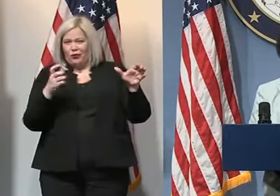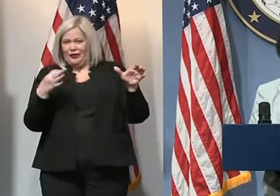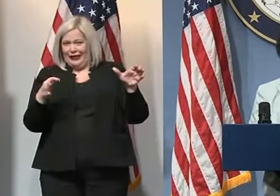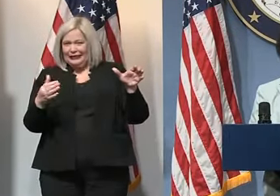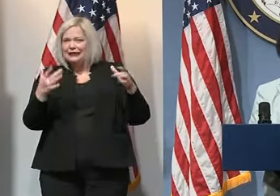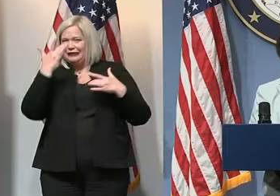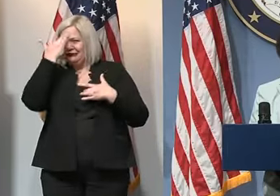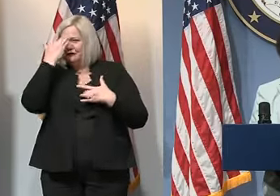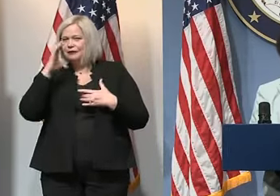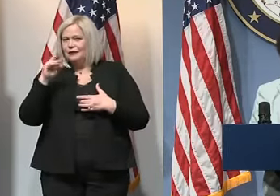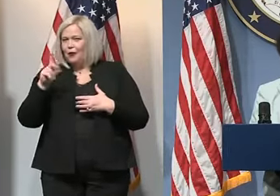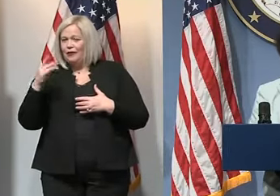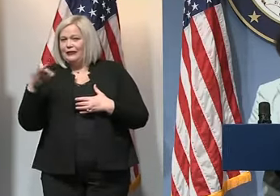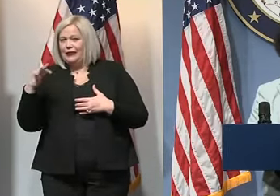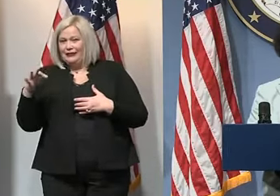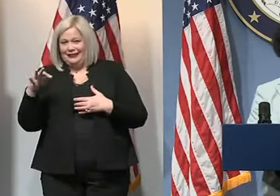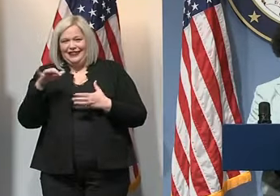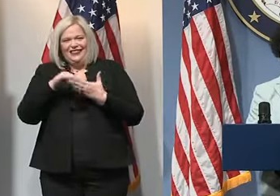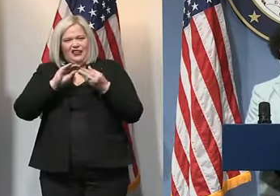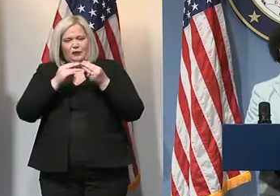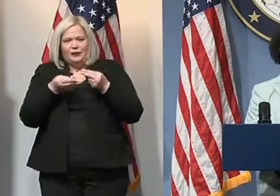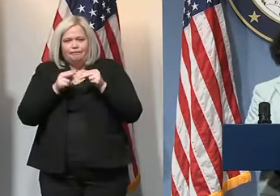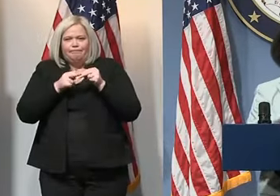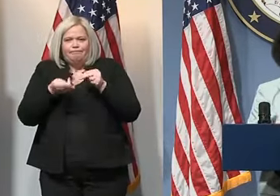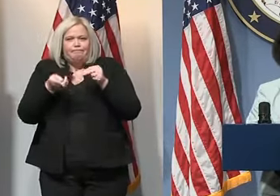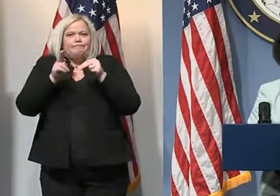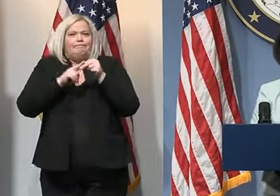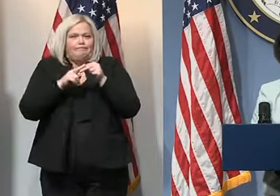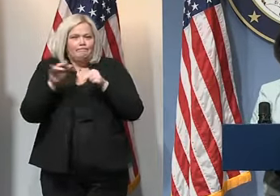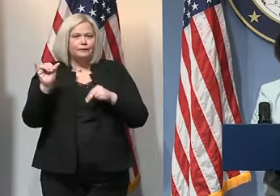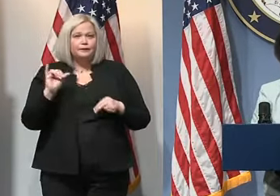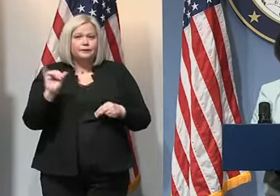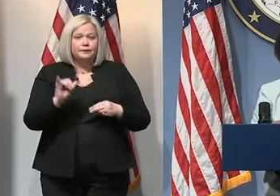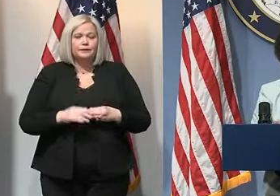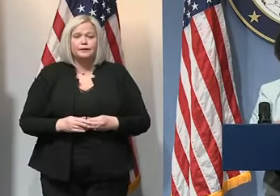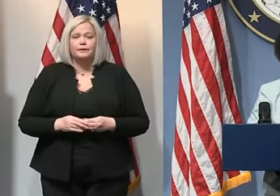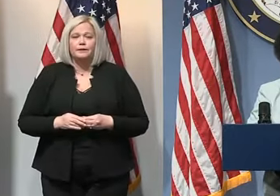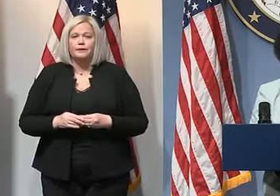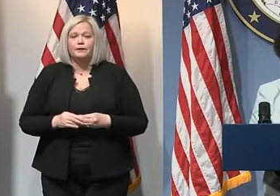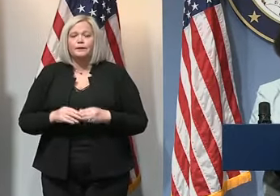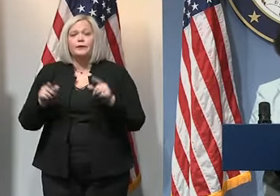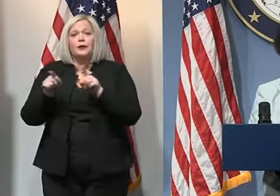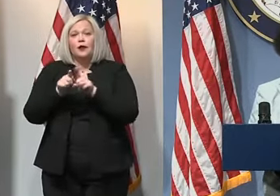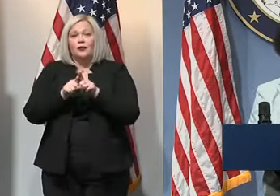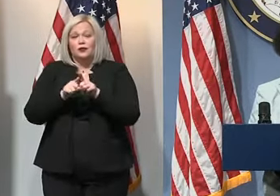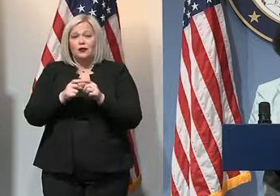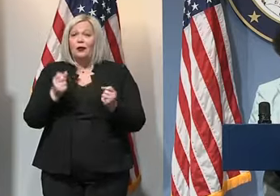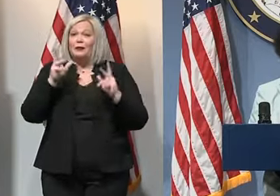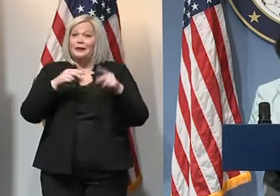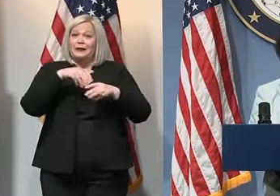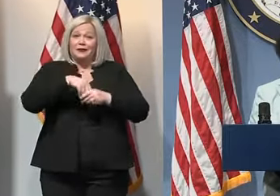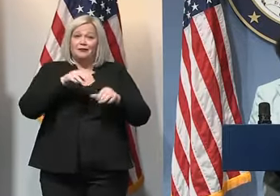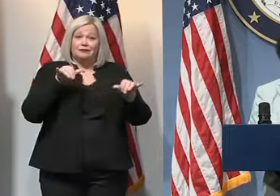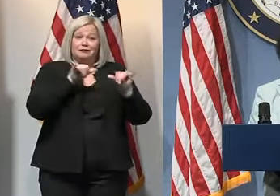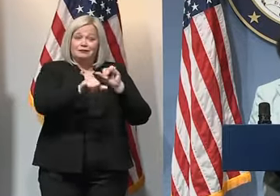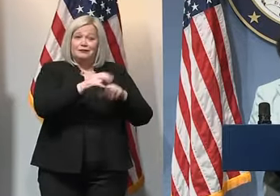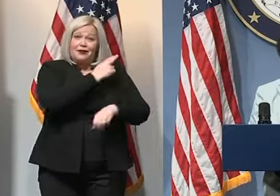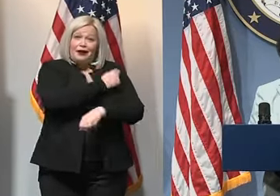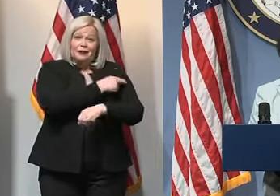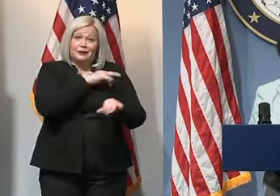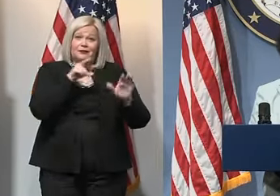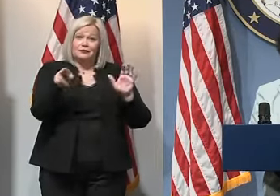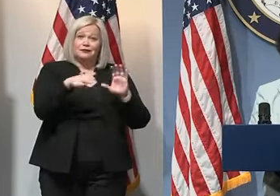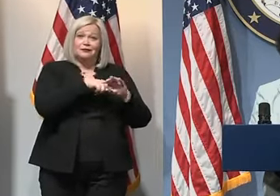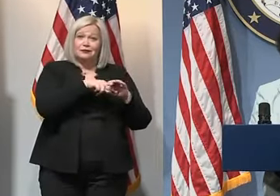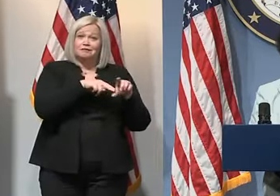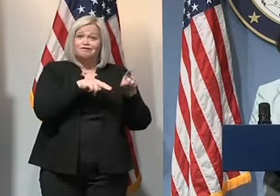over the past three weeks. We are also starting to see a slight increase in our hospitalizations and a little over four